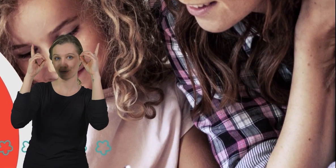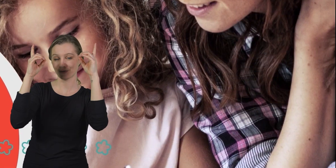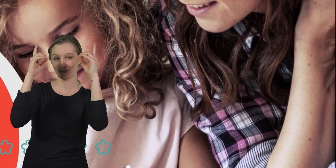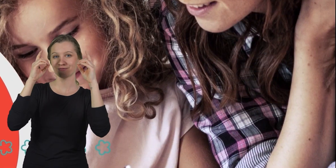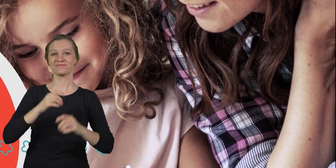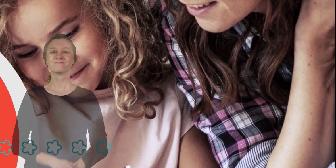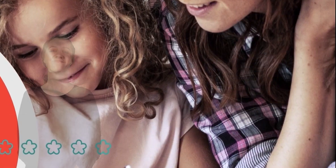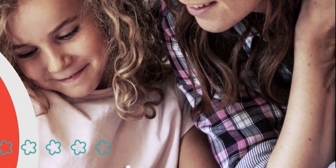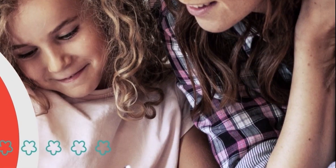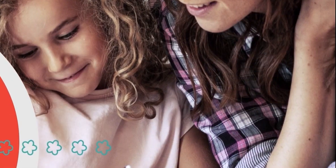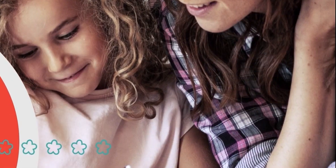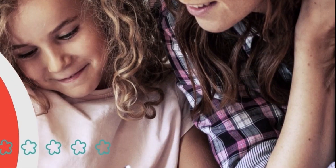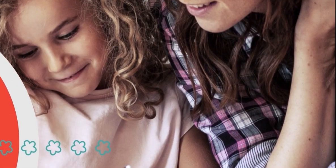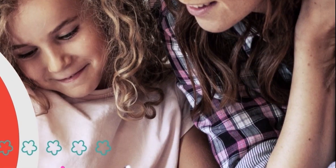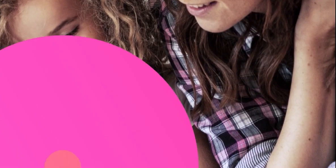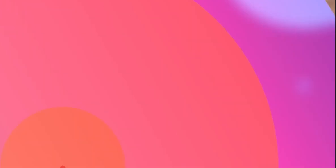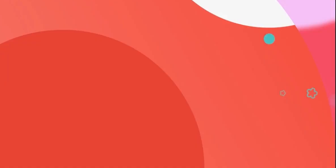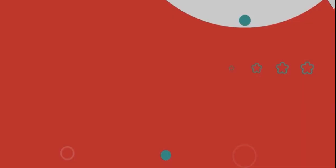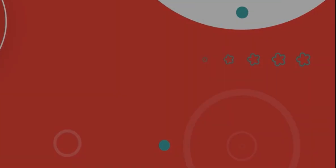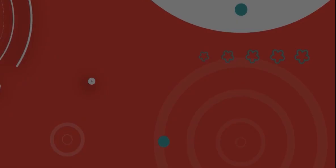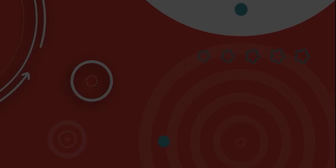2 1 1 1 1